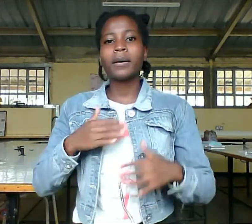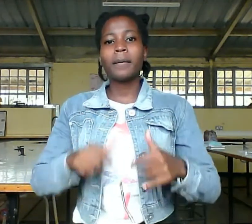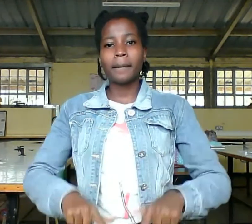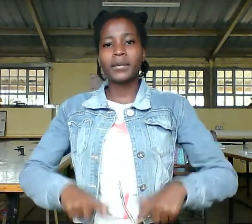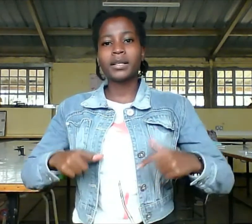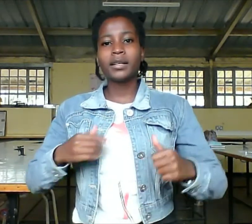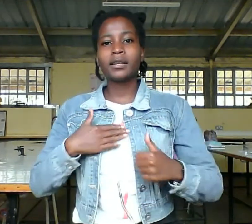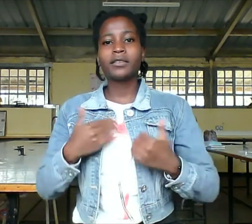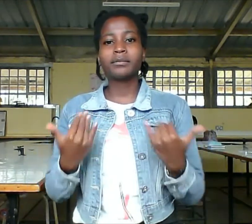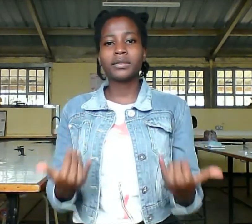forever. Amen.